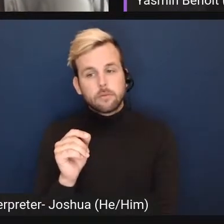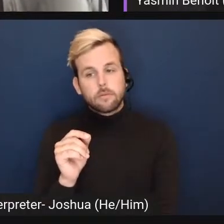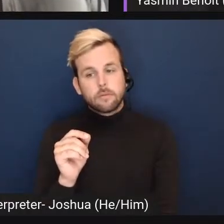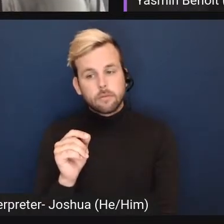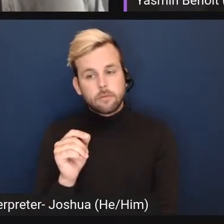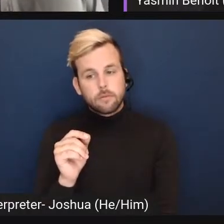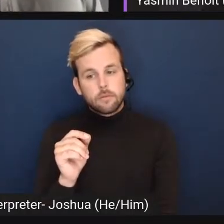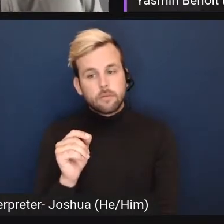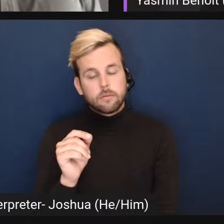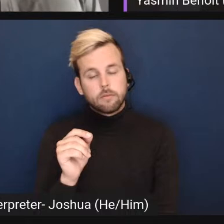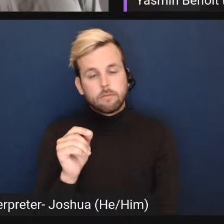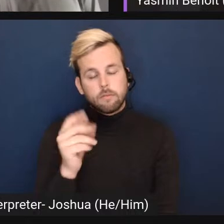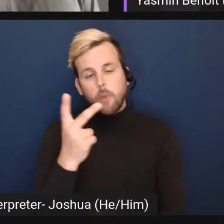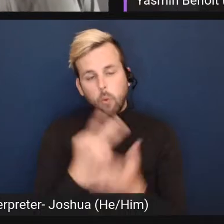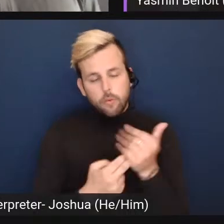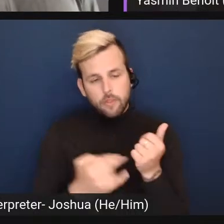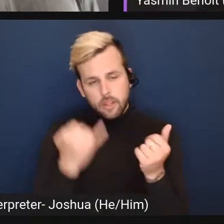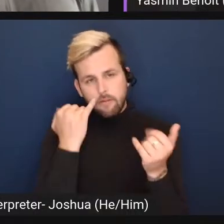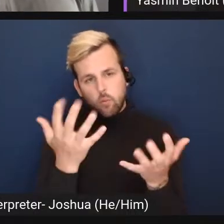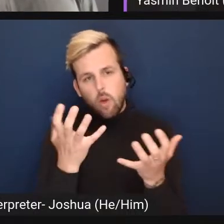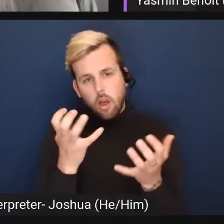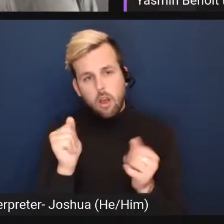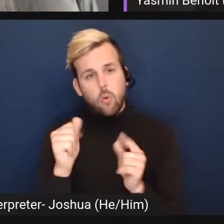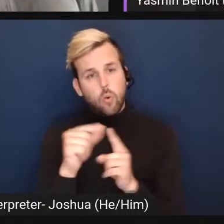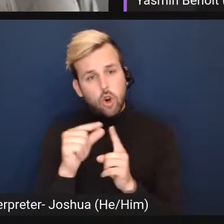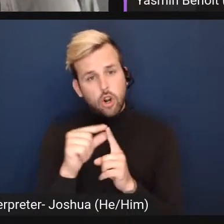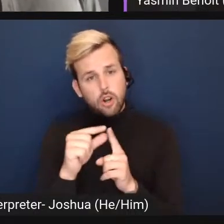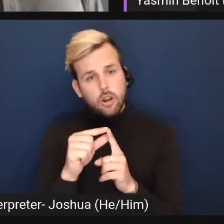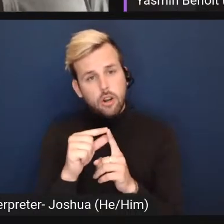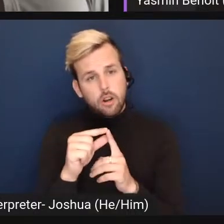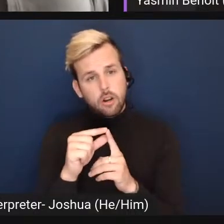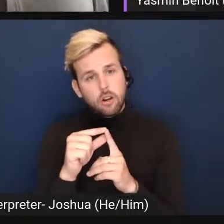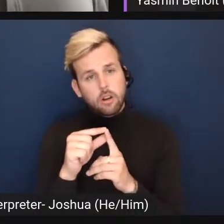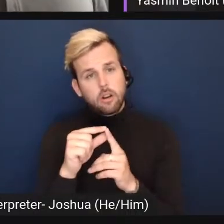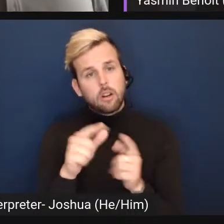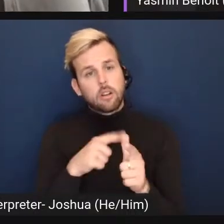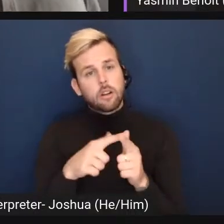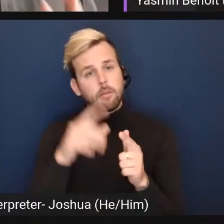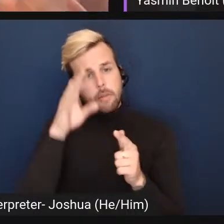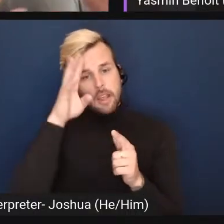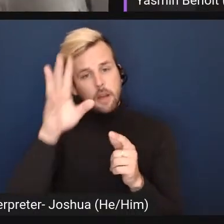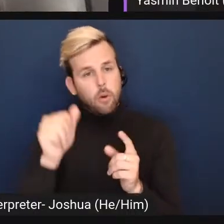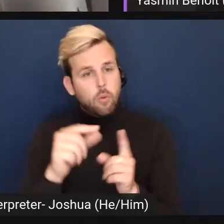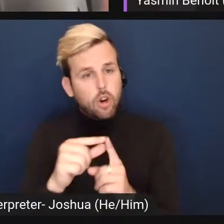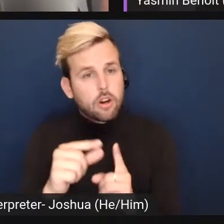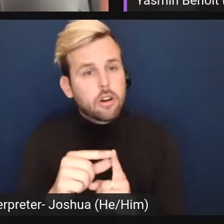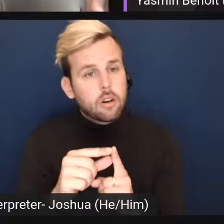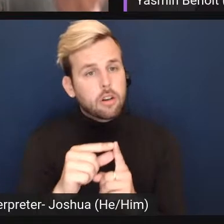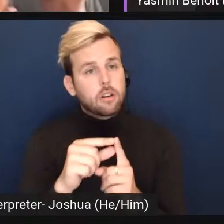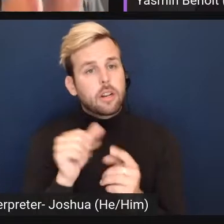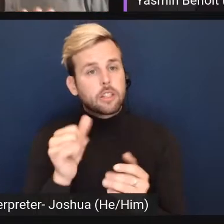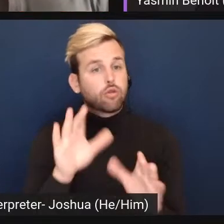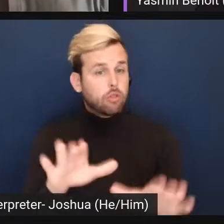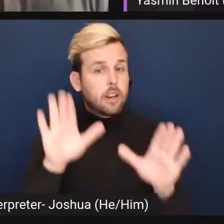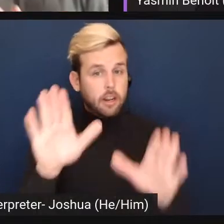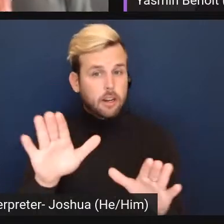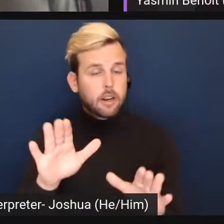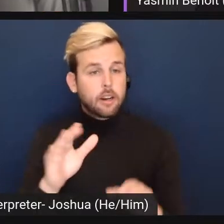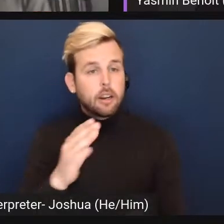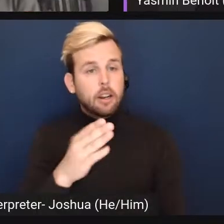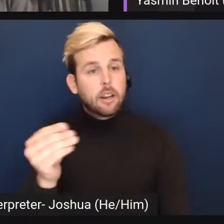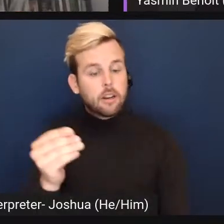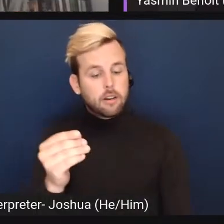if you want a word, then like make up a word, making up words is great. And